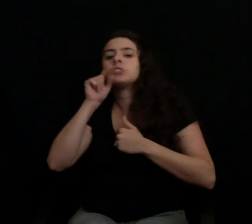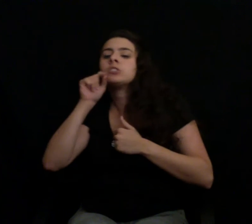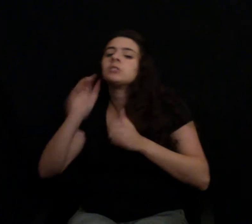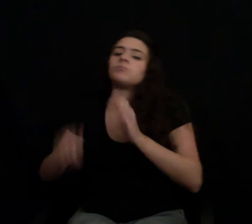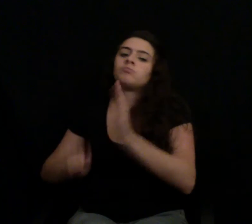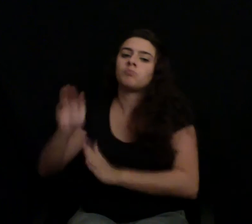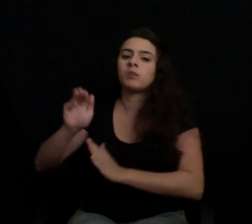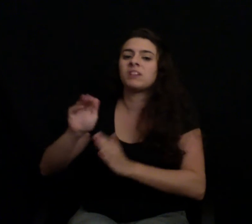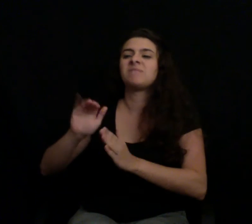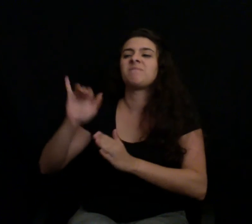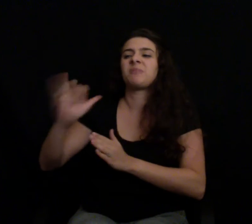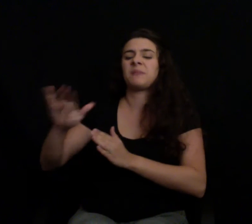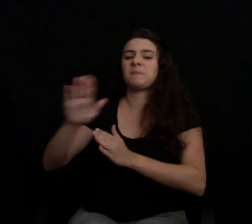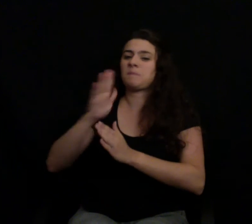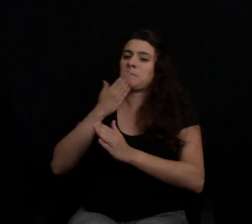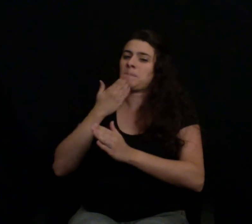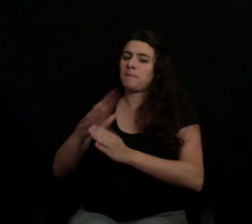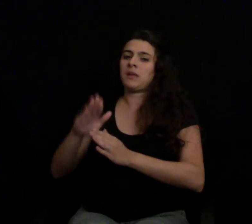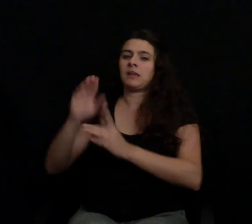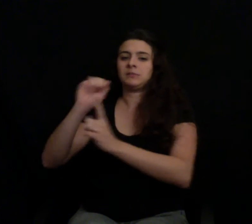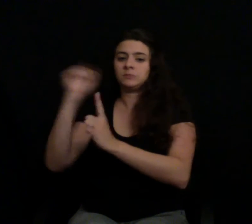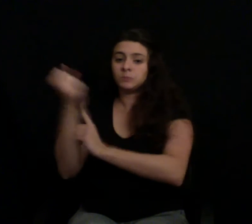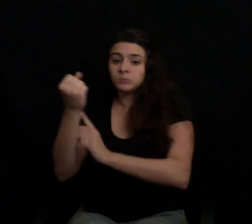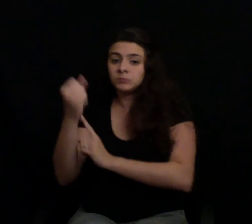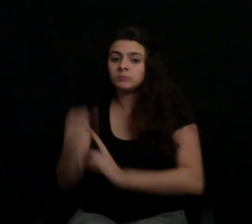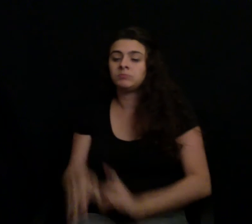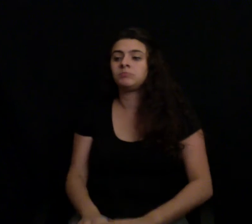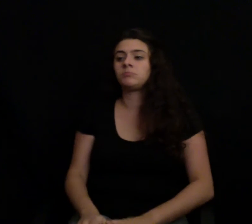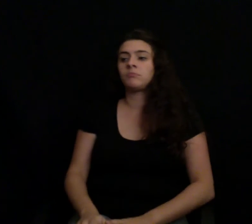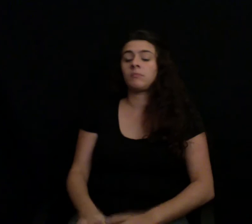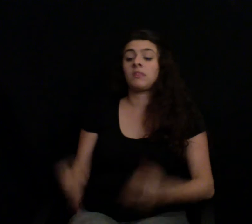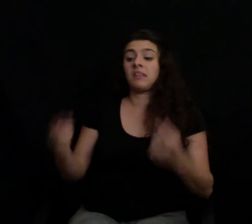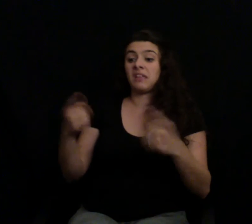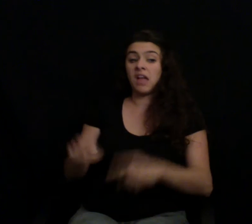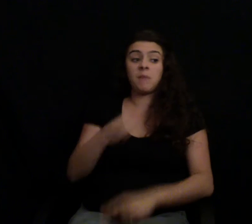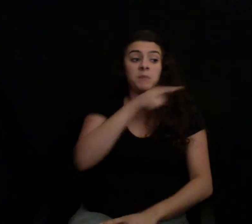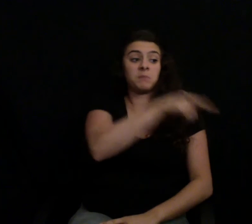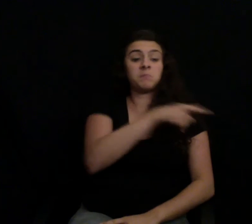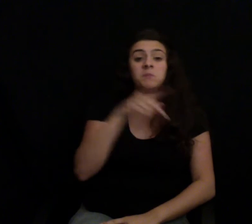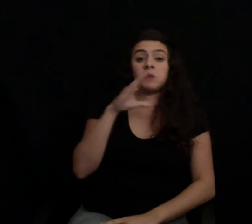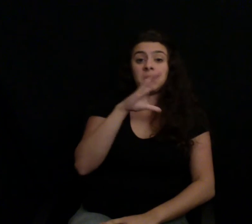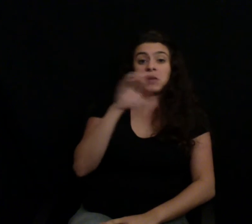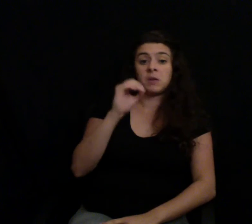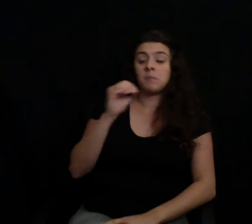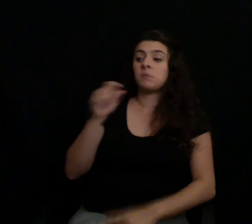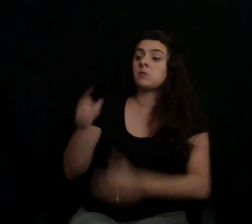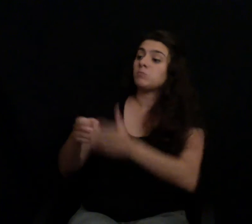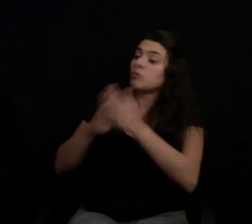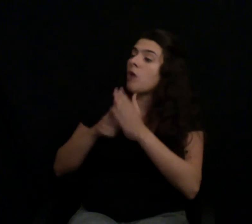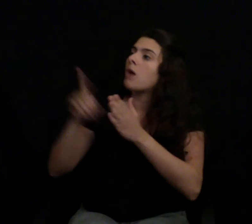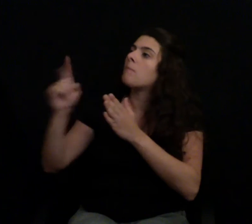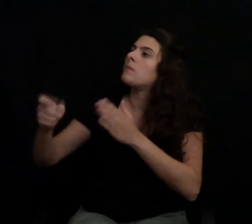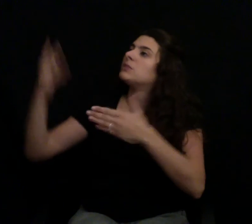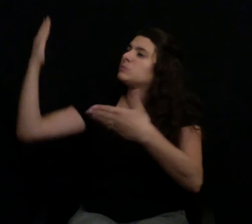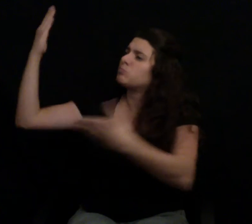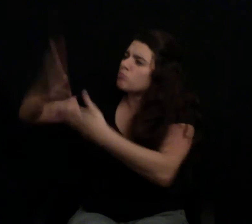don't keep them enclosed, if they say, get rid of the curtains and get rid of the windows, you know, pack more in, feed them this